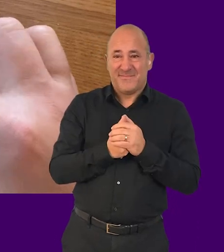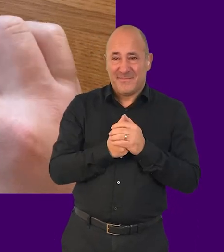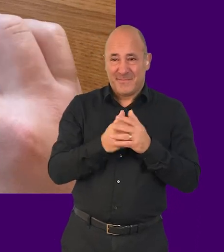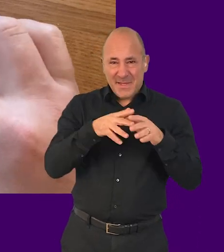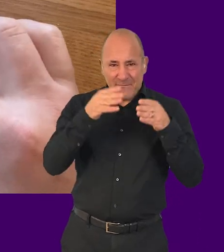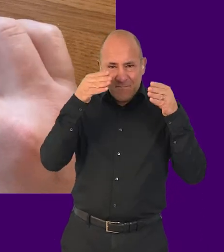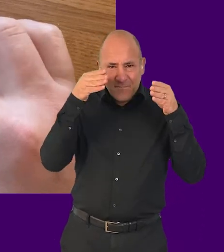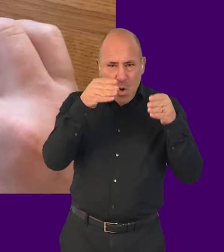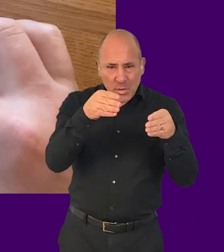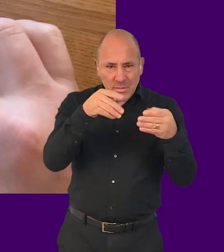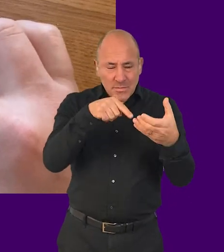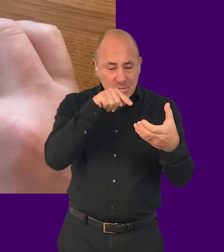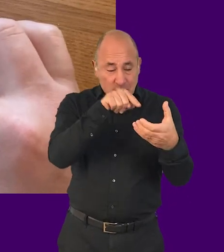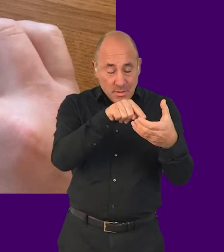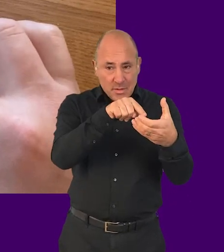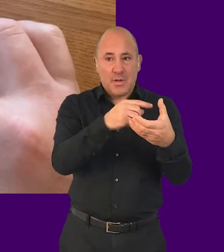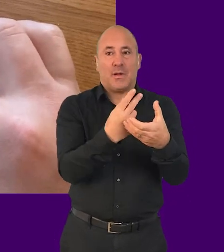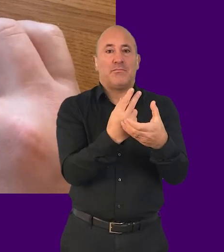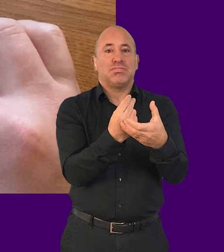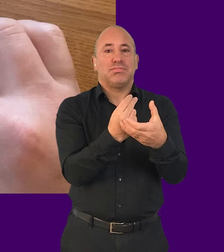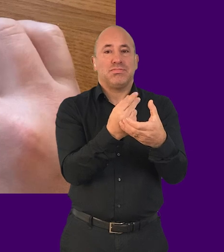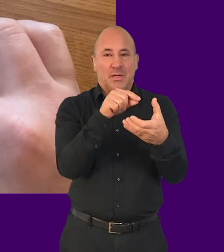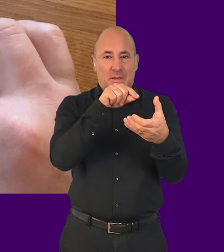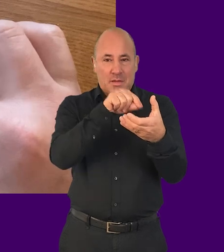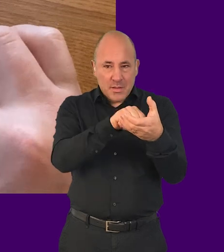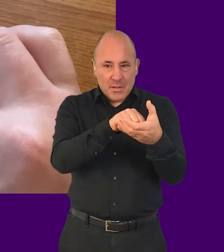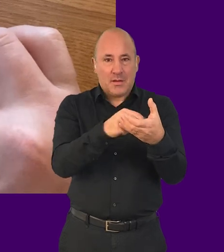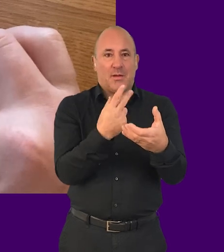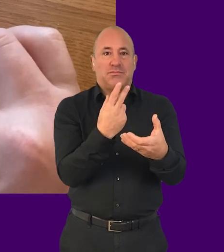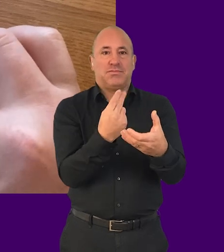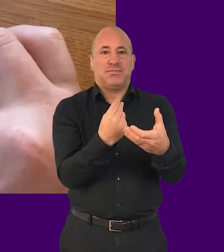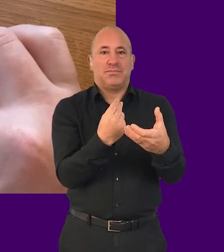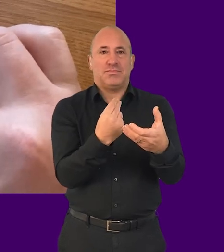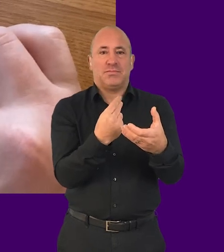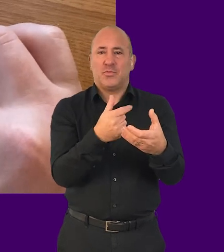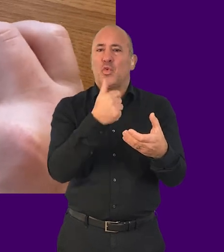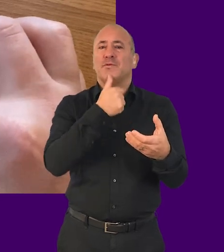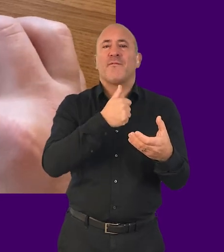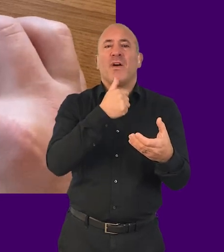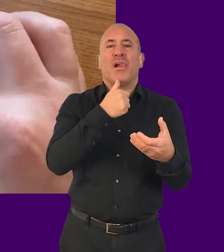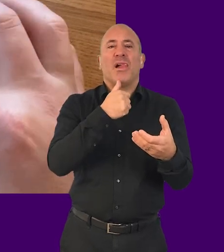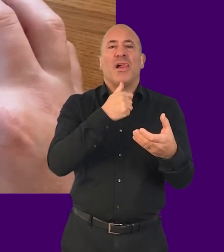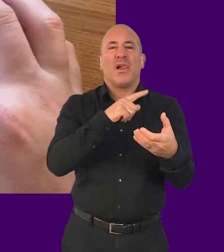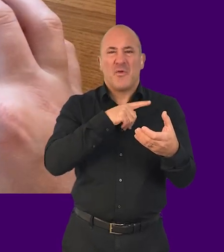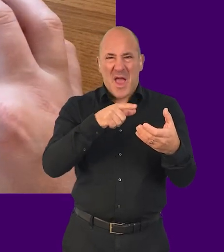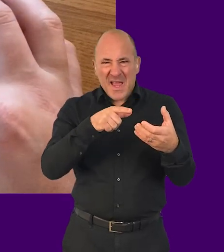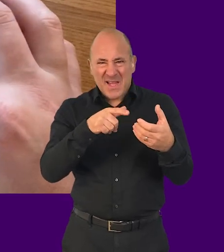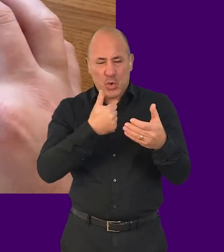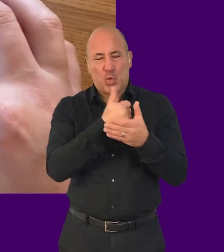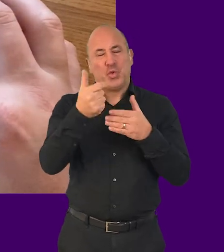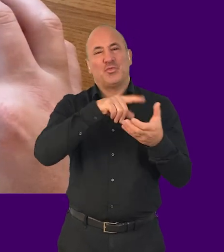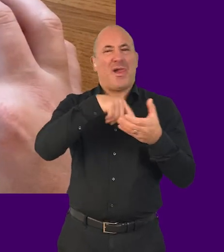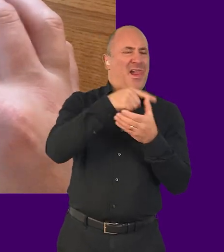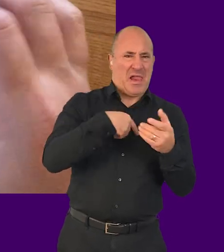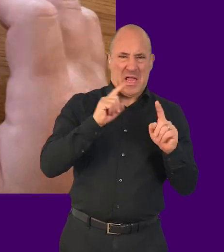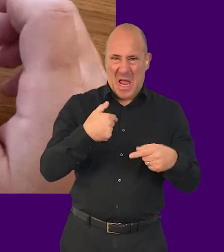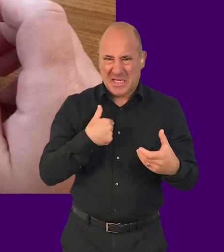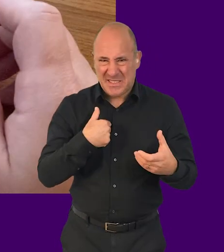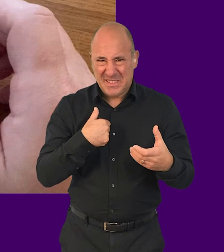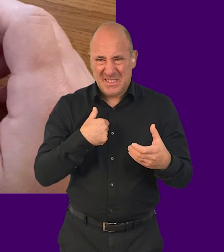focus and announce each item you touch. This can be useful in situations where an item can't be reached through normal navigation, but